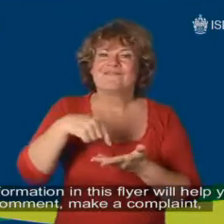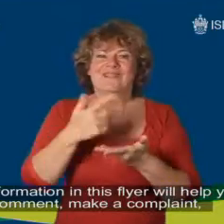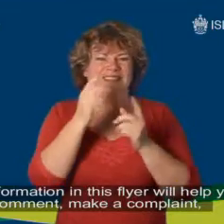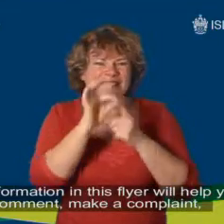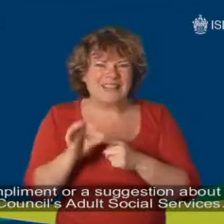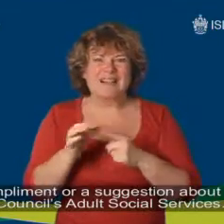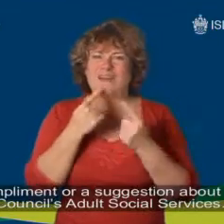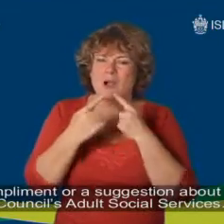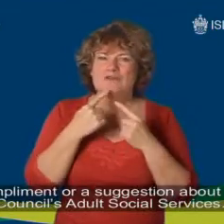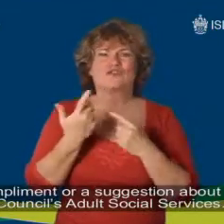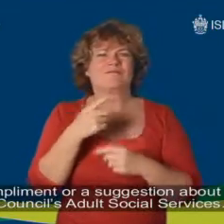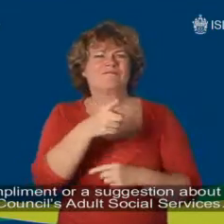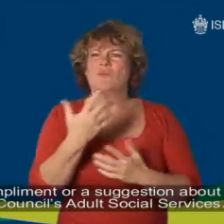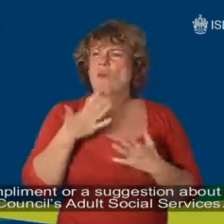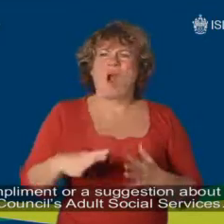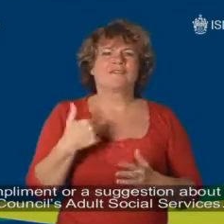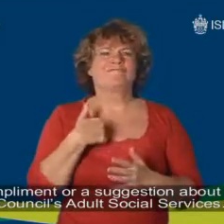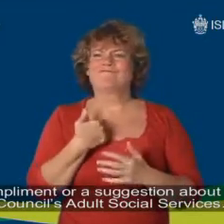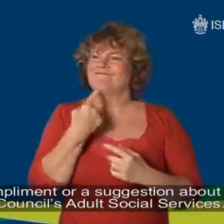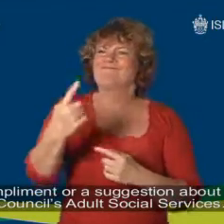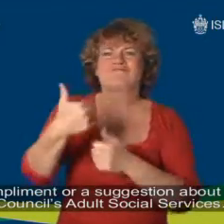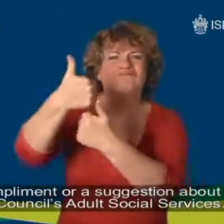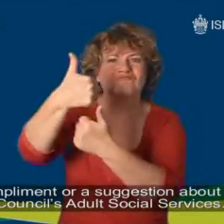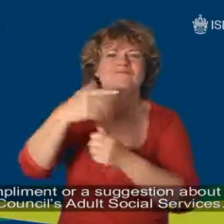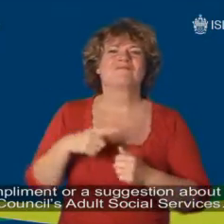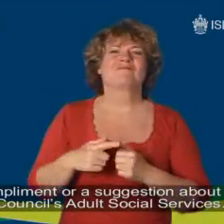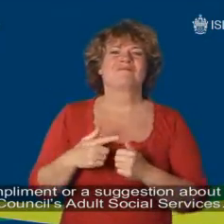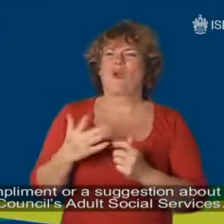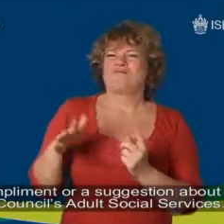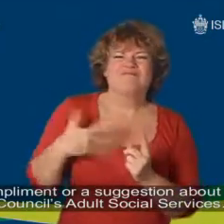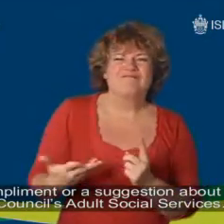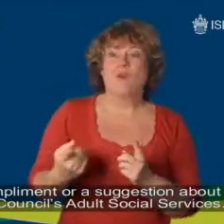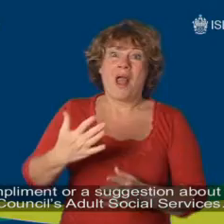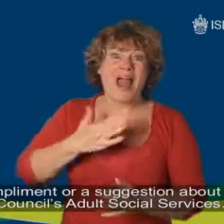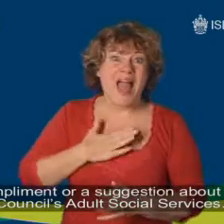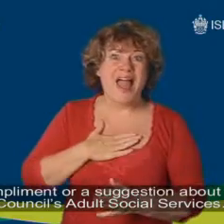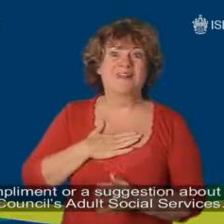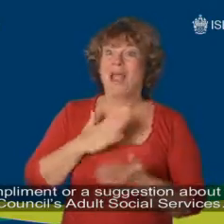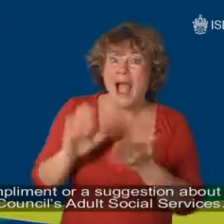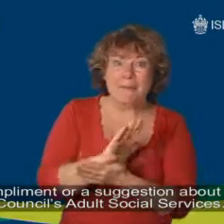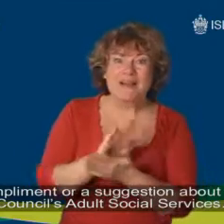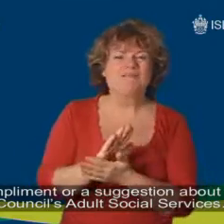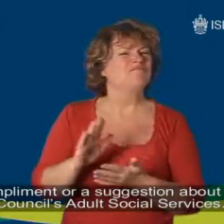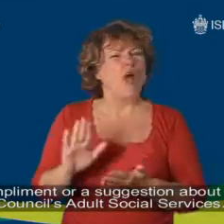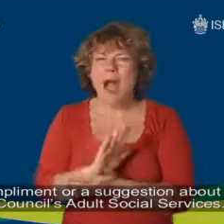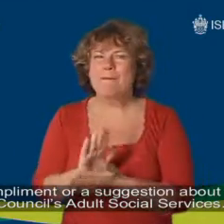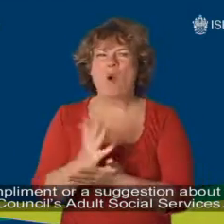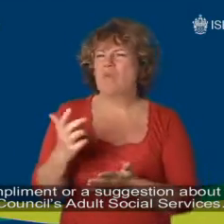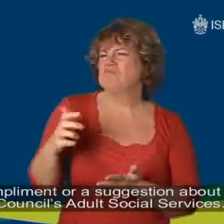compliment or a suggestion about the Council's Adult Social Services.